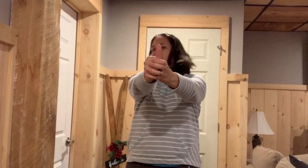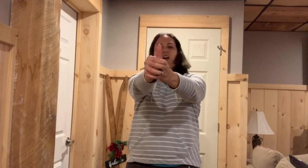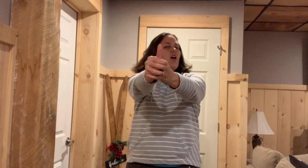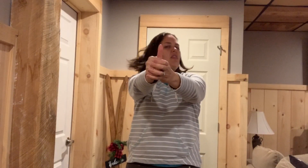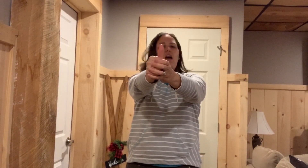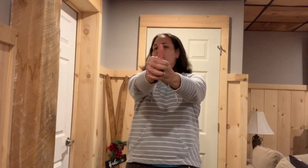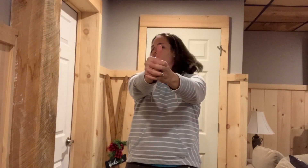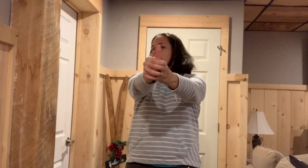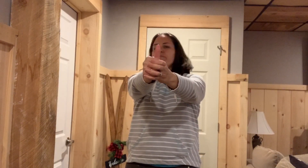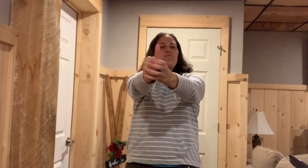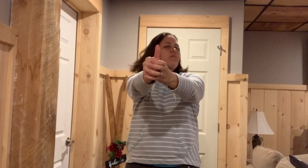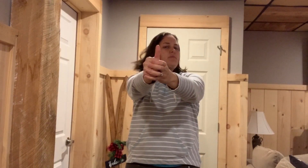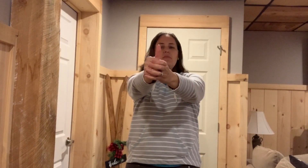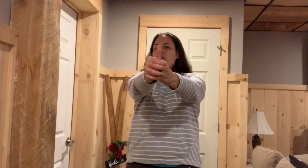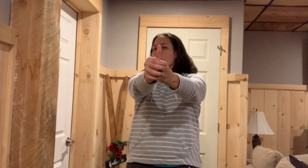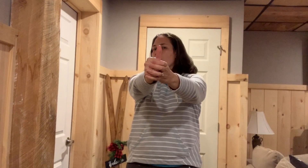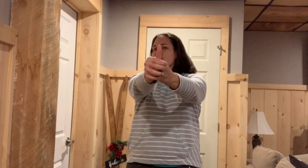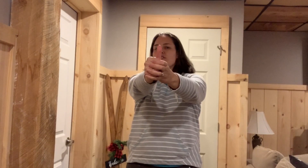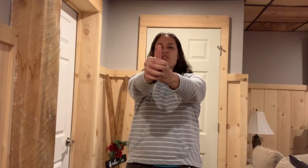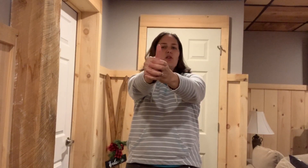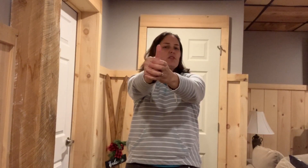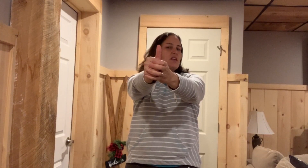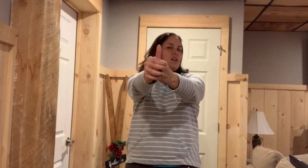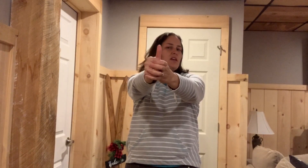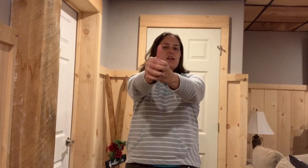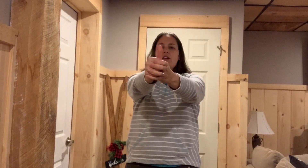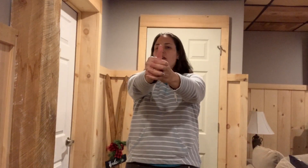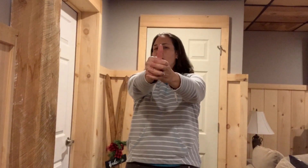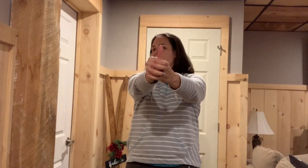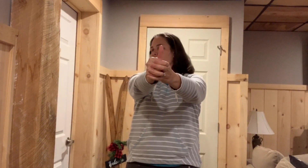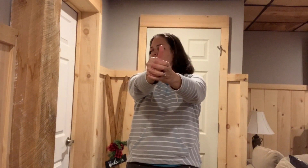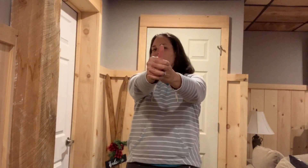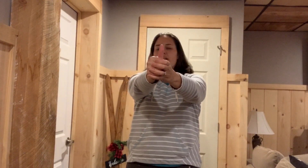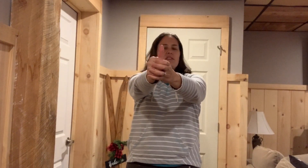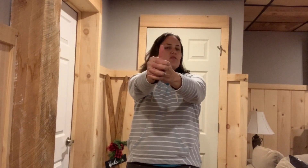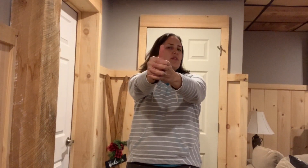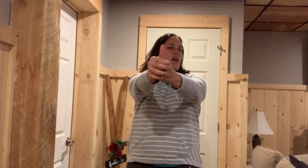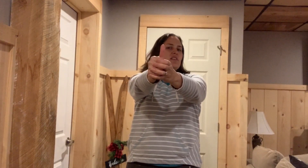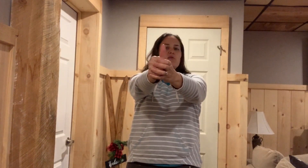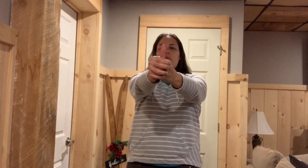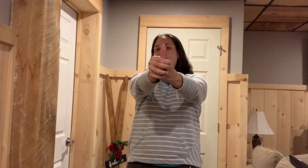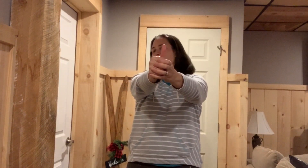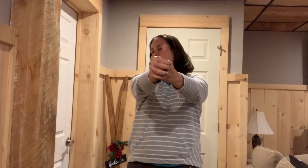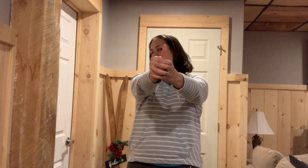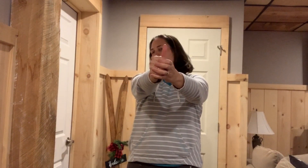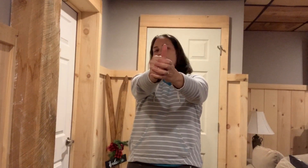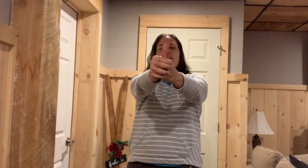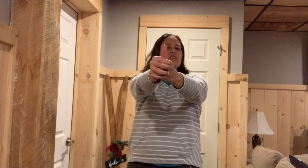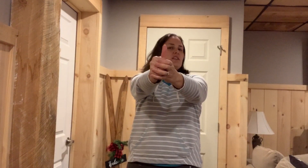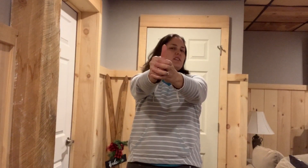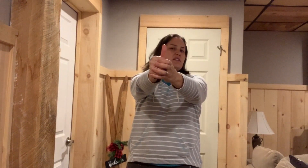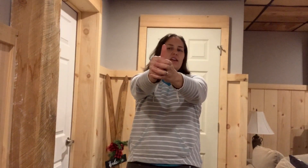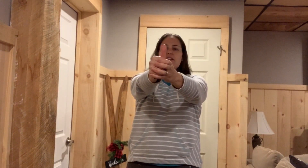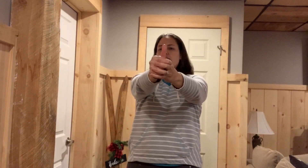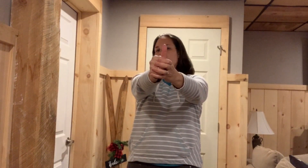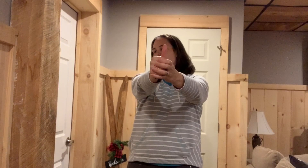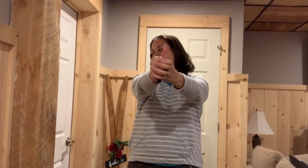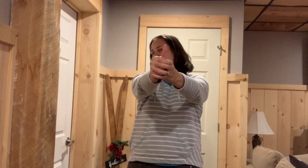on that thumb or as slowly as you'd like. So again, this will be between 30 to 60 seconds, feet